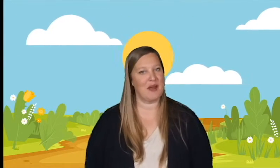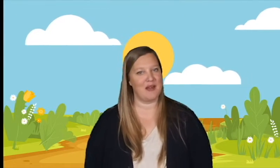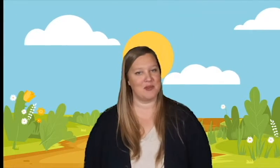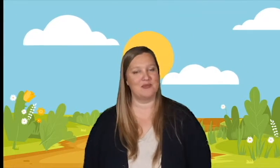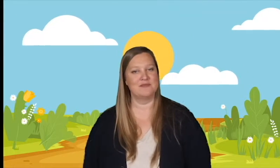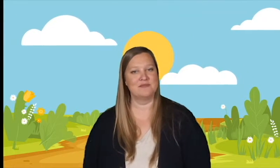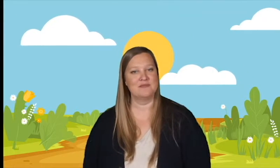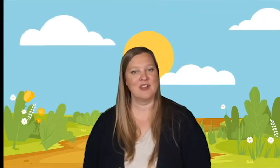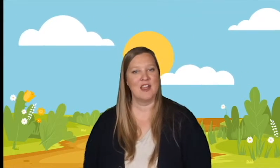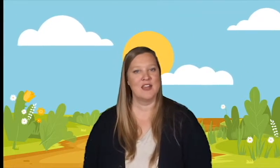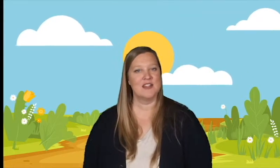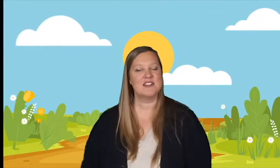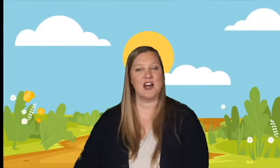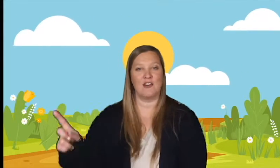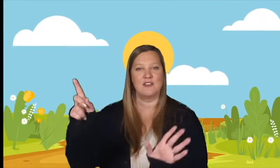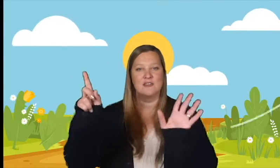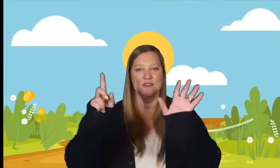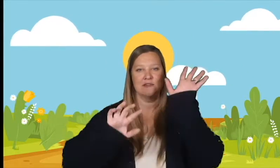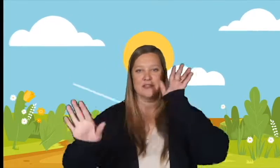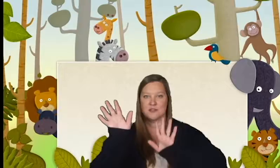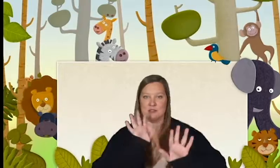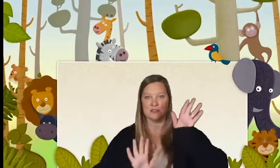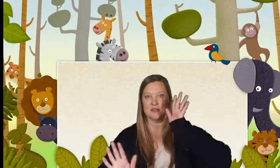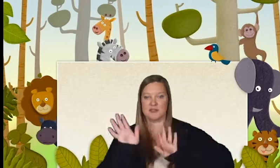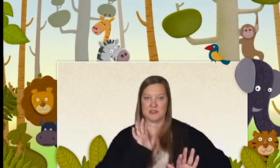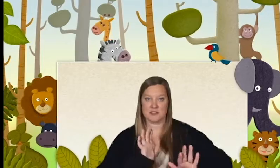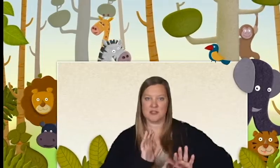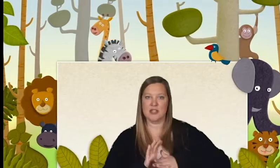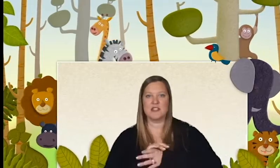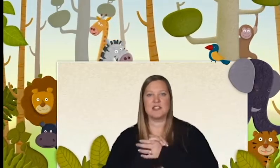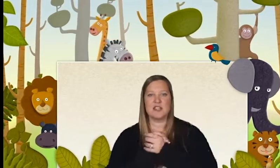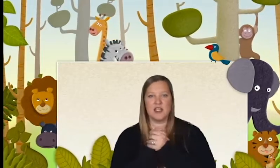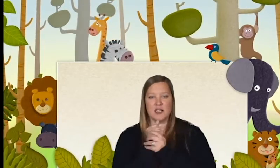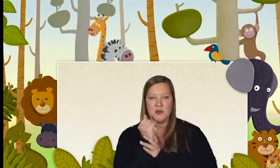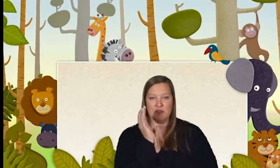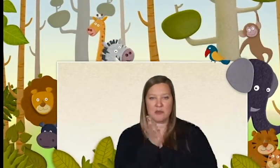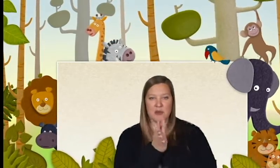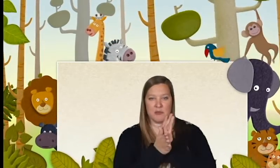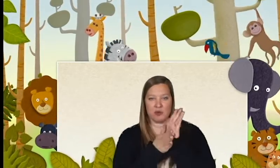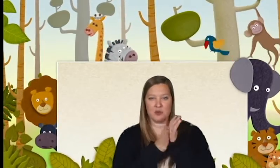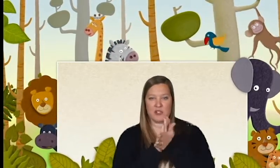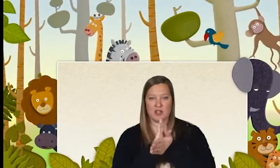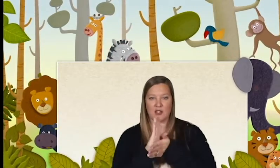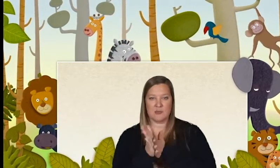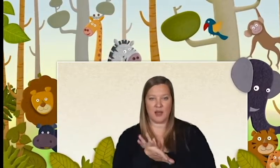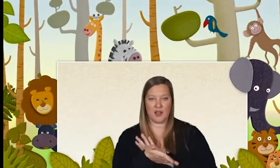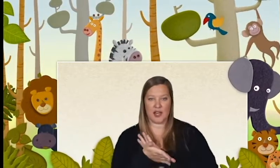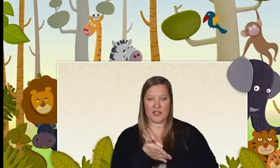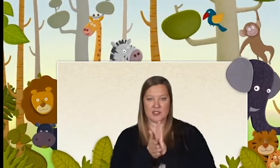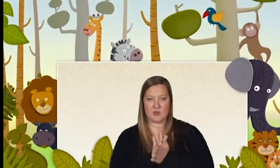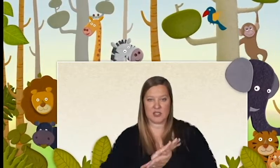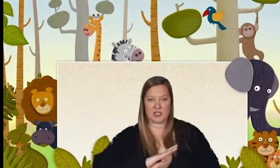Bible. So, does anyone remember who we talked about last week?